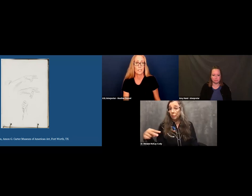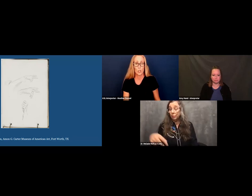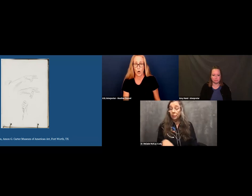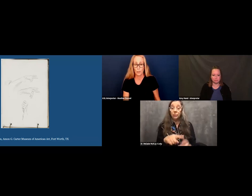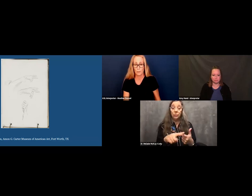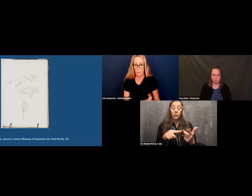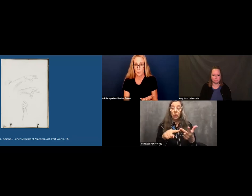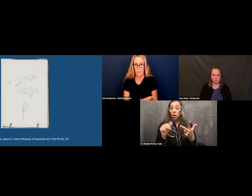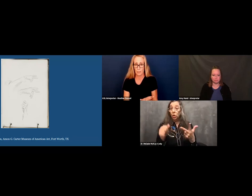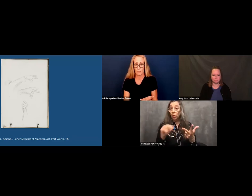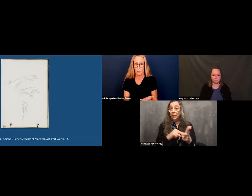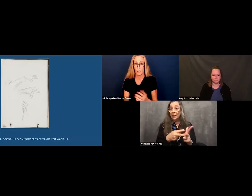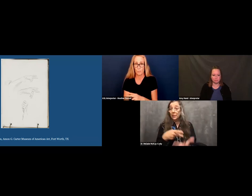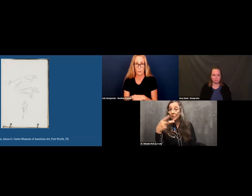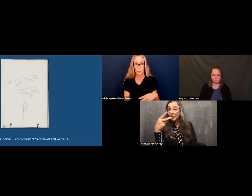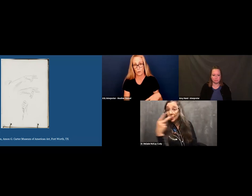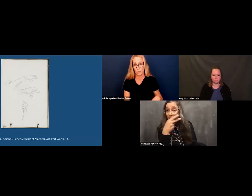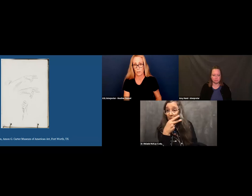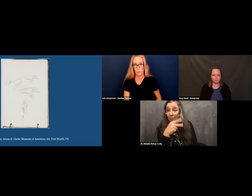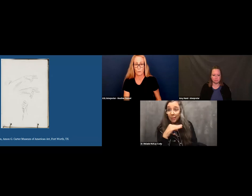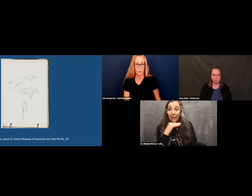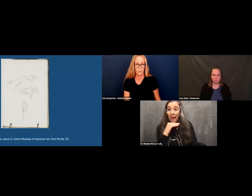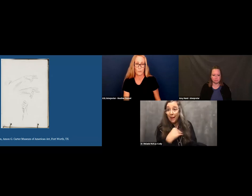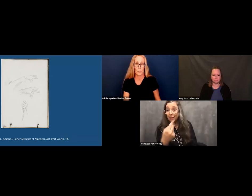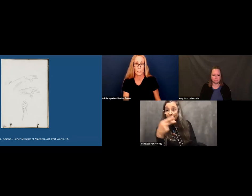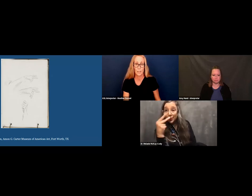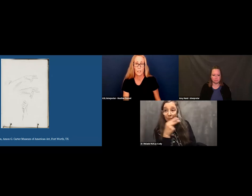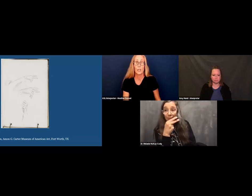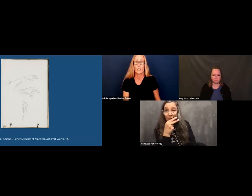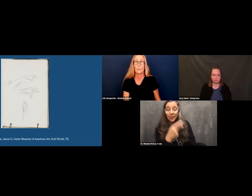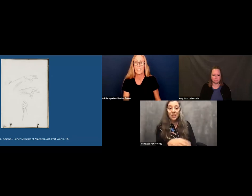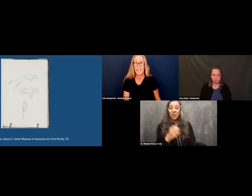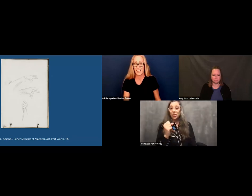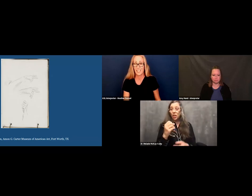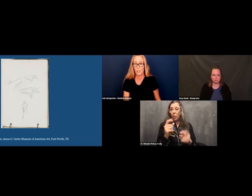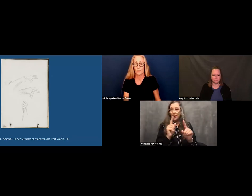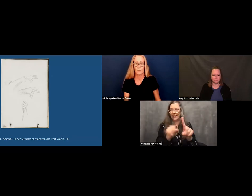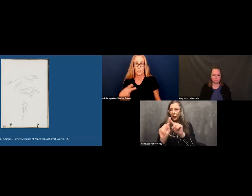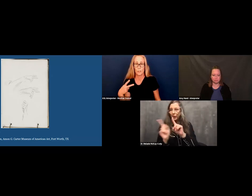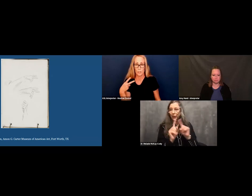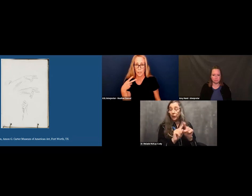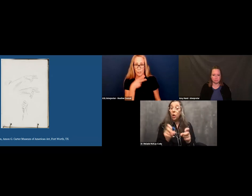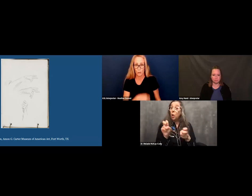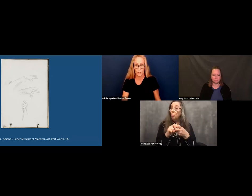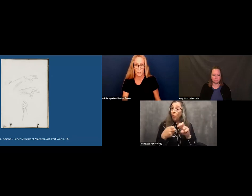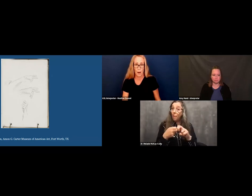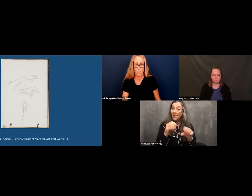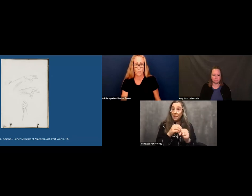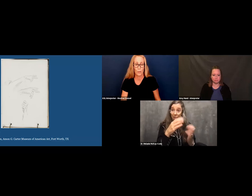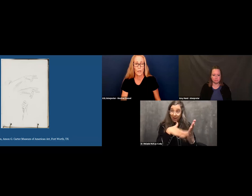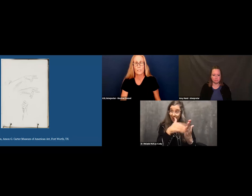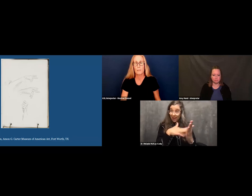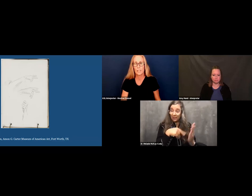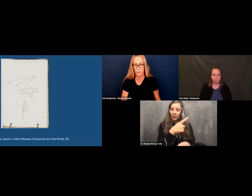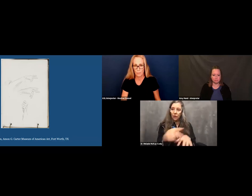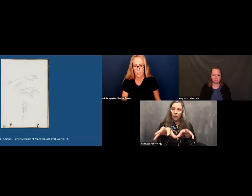could also mean dog. This sign, the V moving across the front of the face. It could mean lie with the V sliding across the mouth.